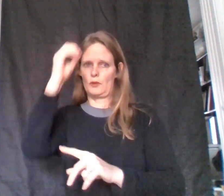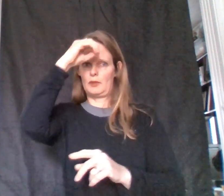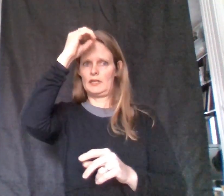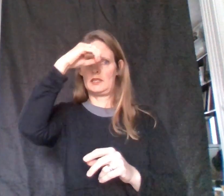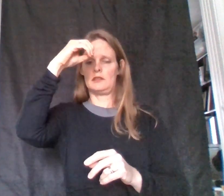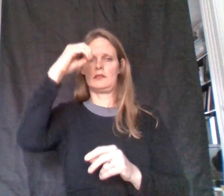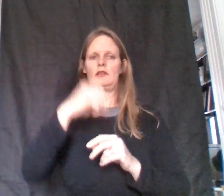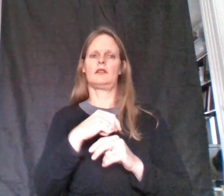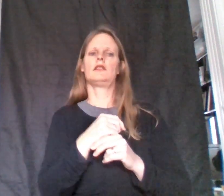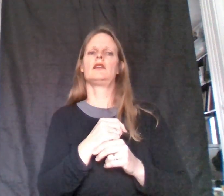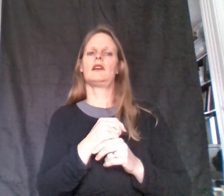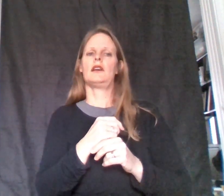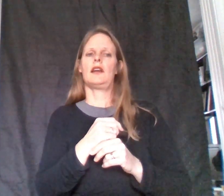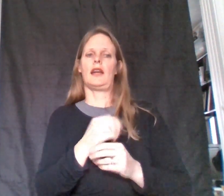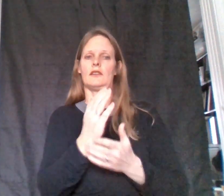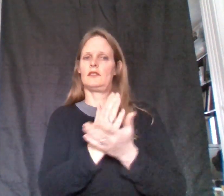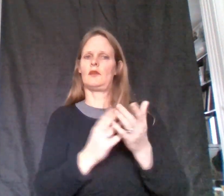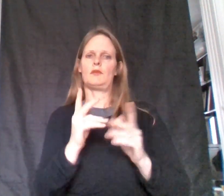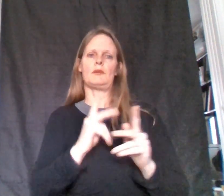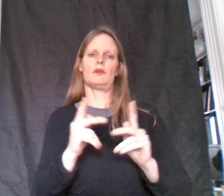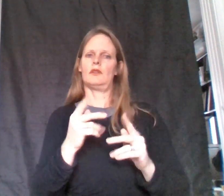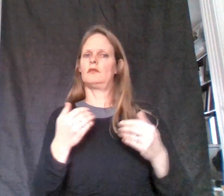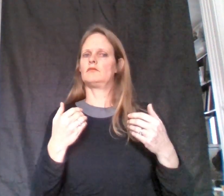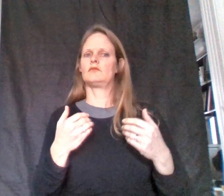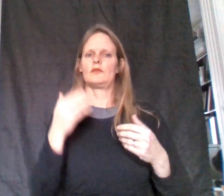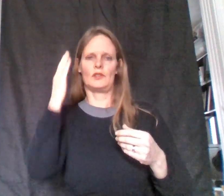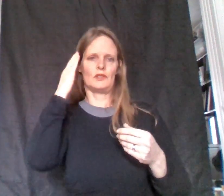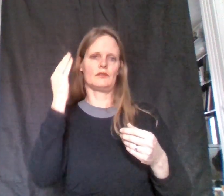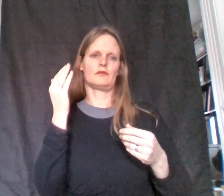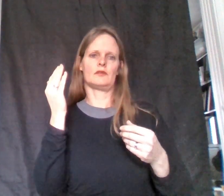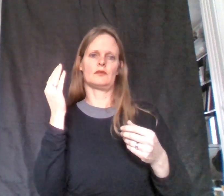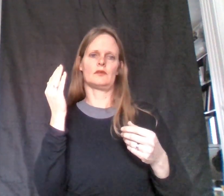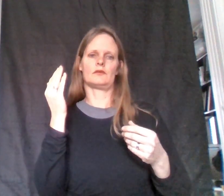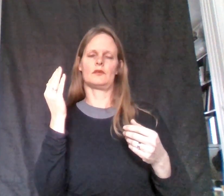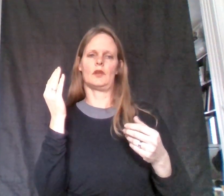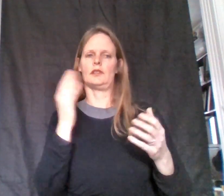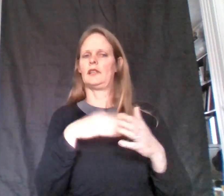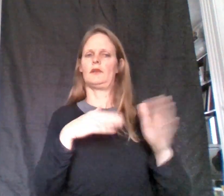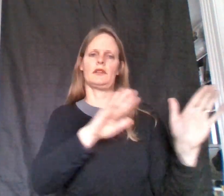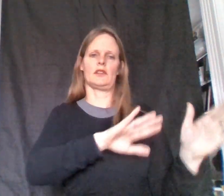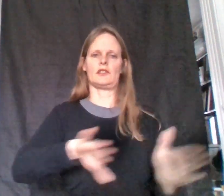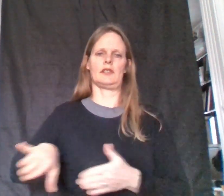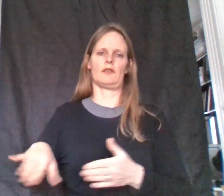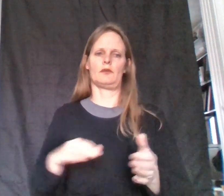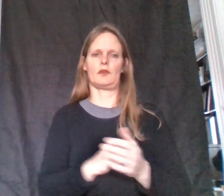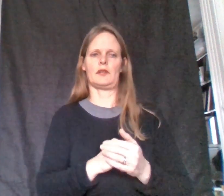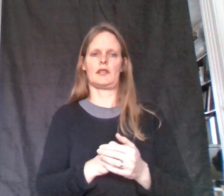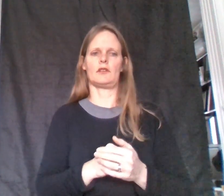opinion. And some people. Well, anyways, I'll just leave the rest out